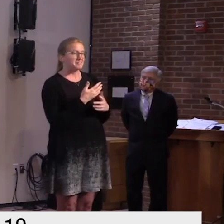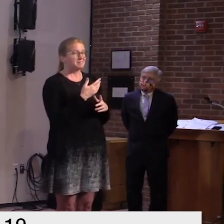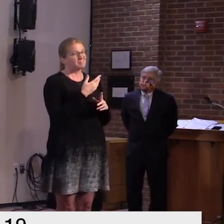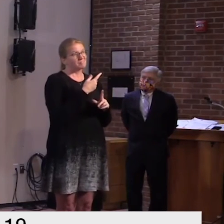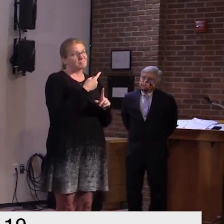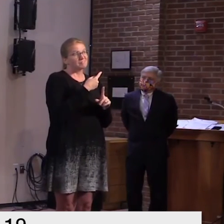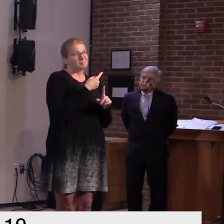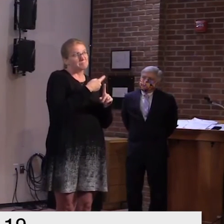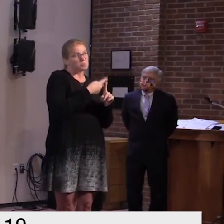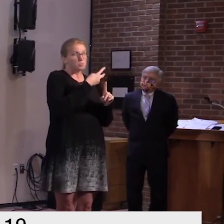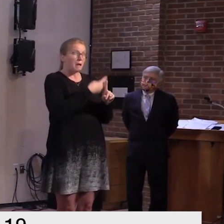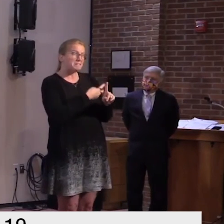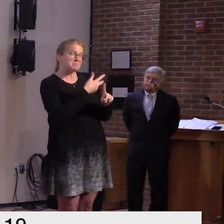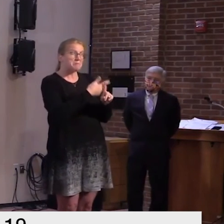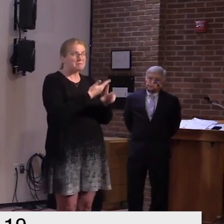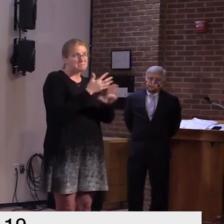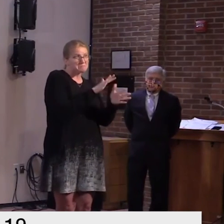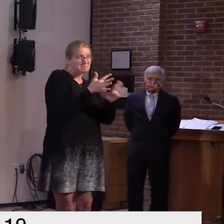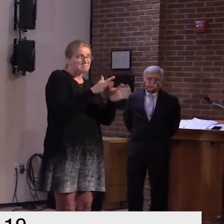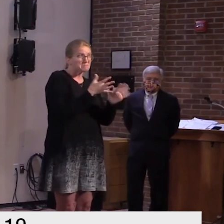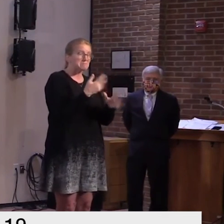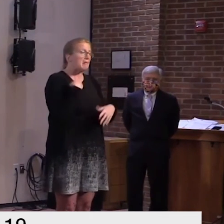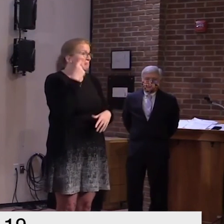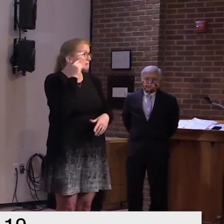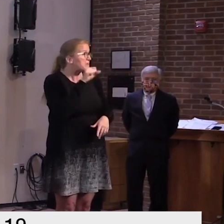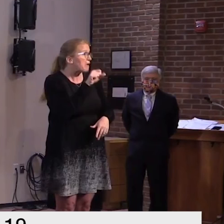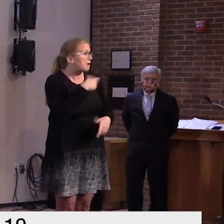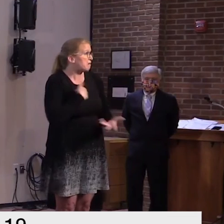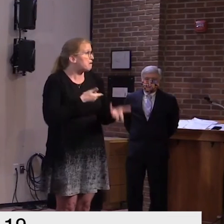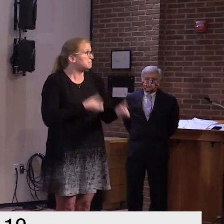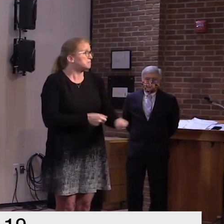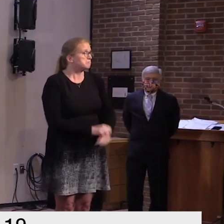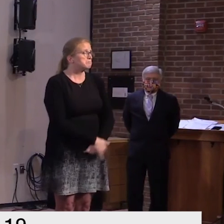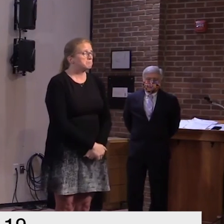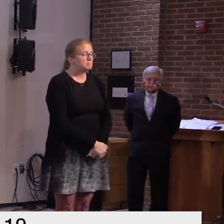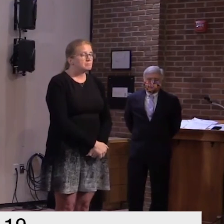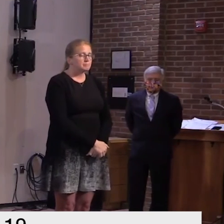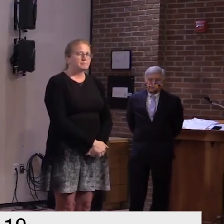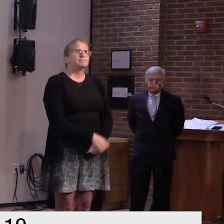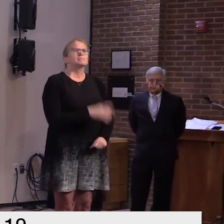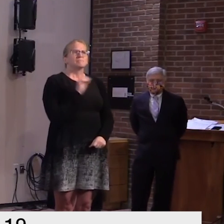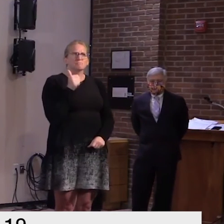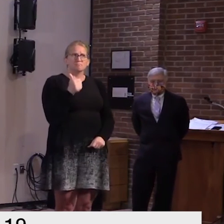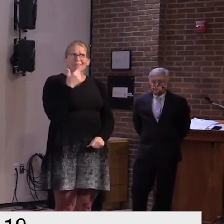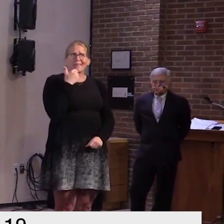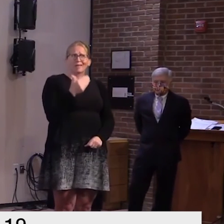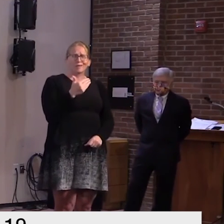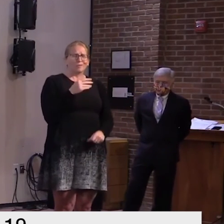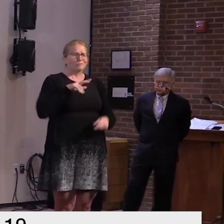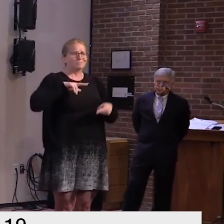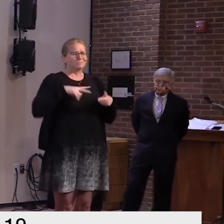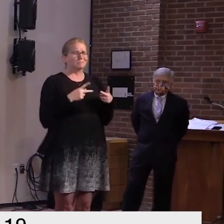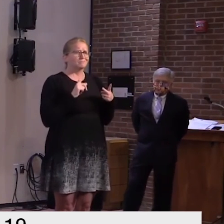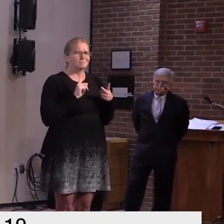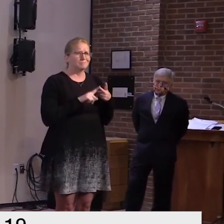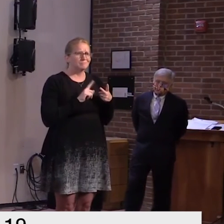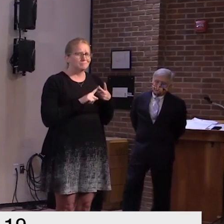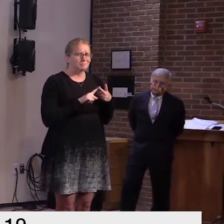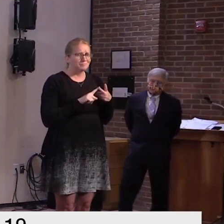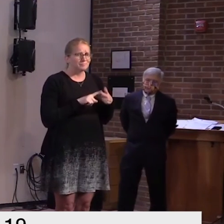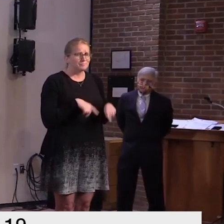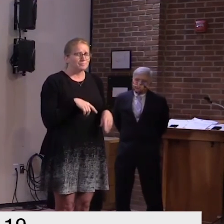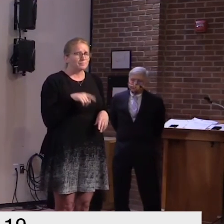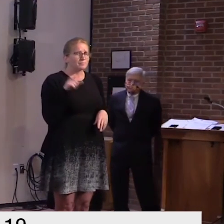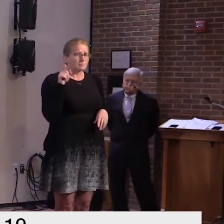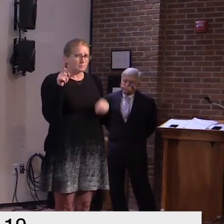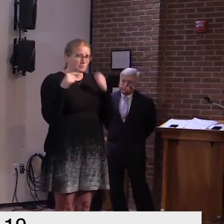uh the next couple of months okay thank you um also i'm curious you you mentioned the